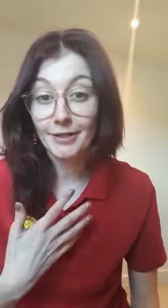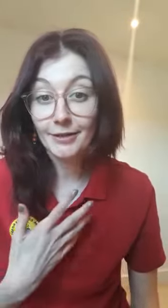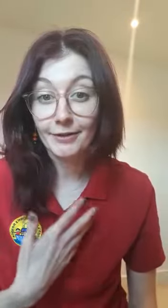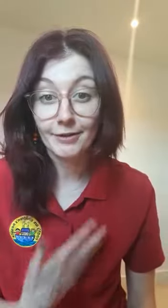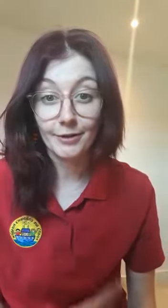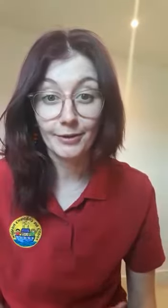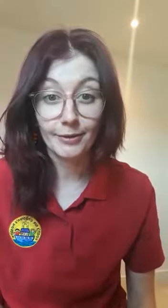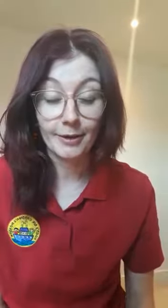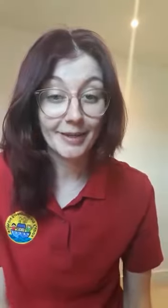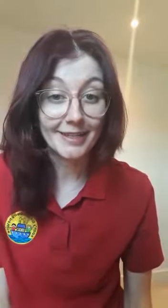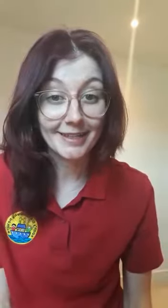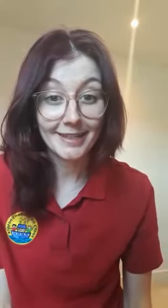to abilities.